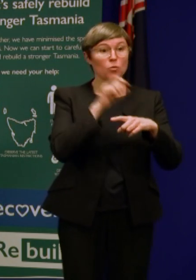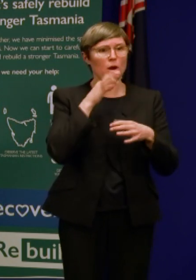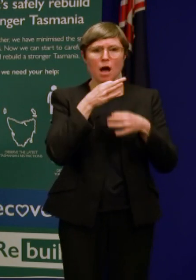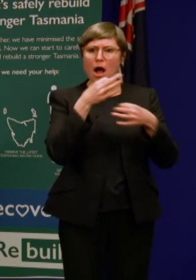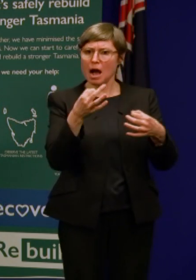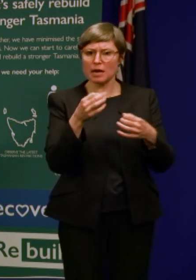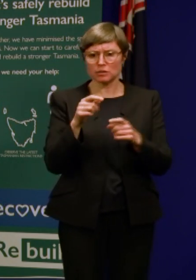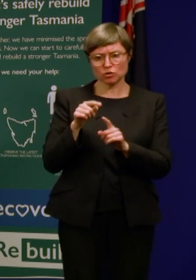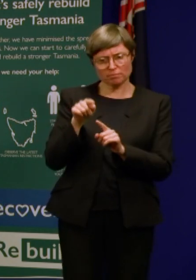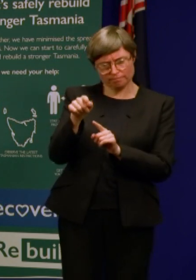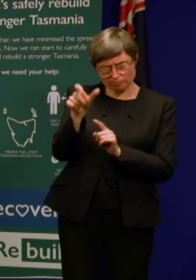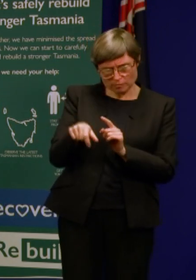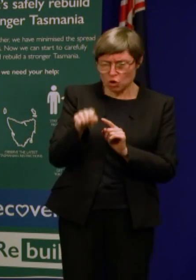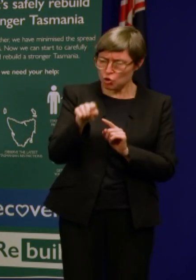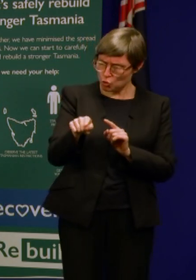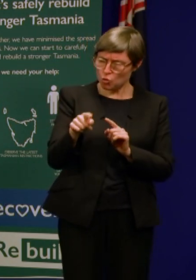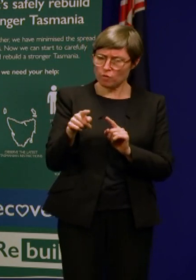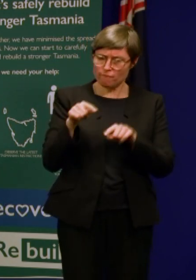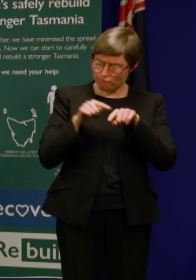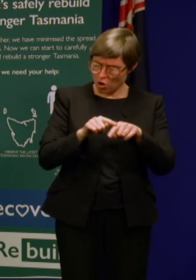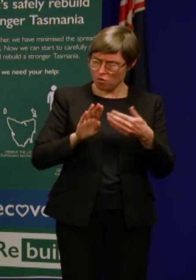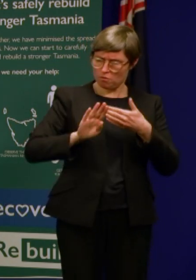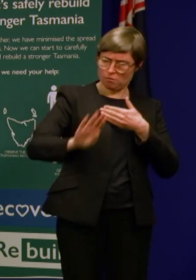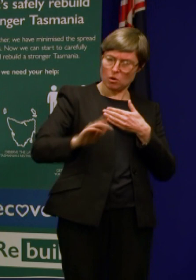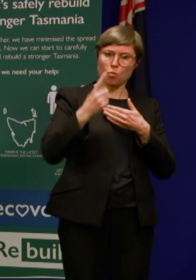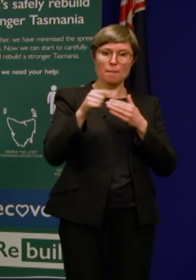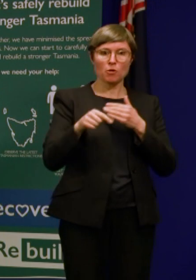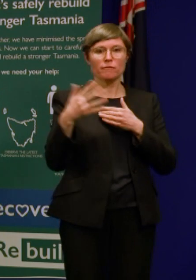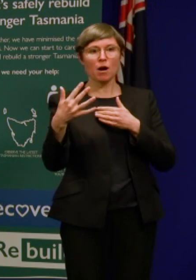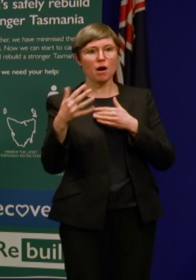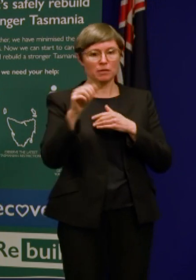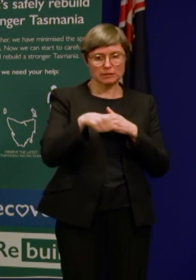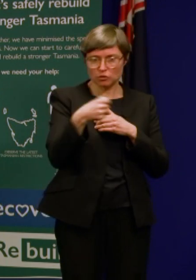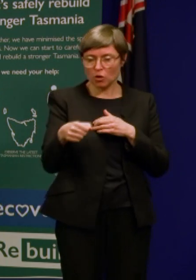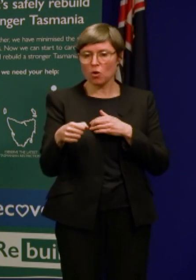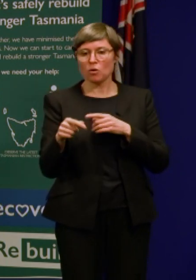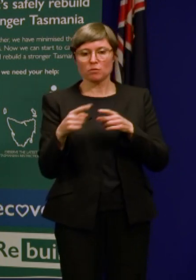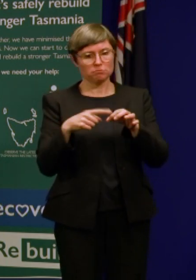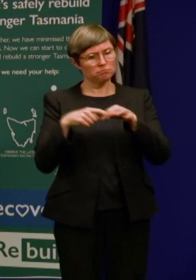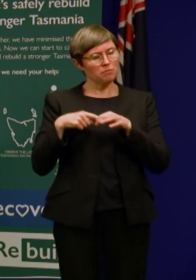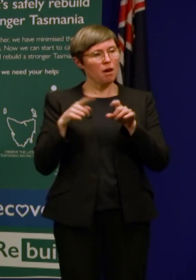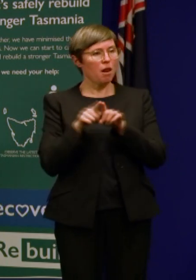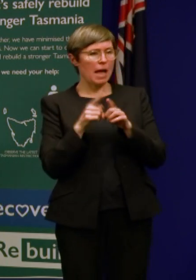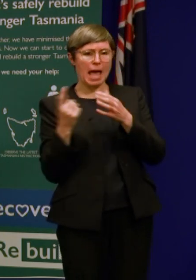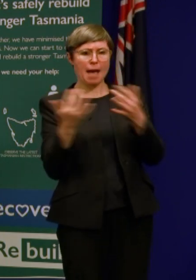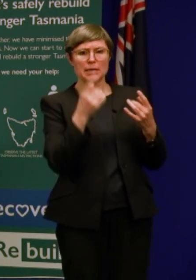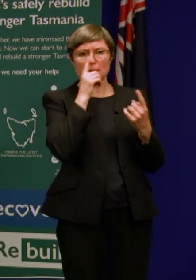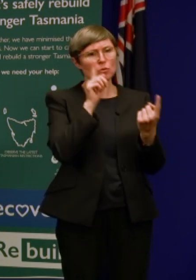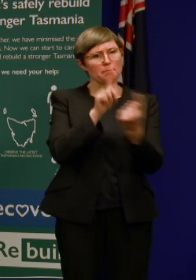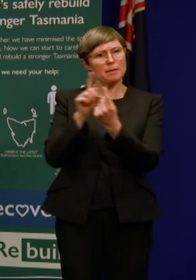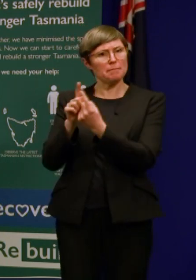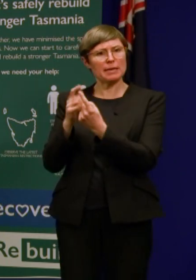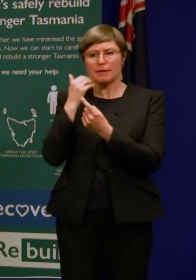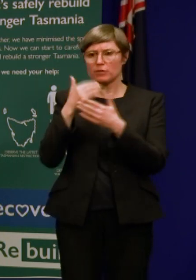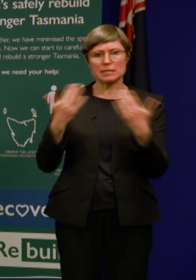how well they keep their distance from people and how many people they have close encounters with each day and what's that what's that shown